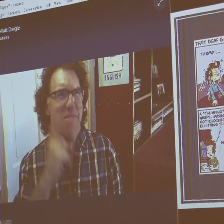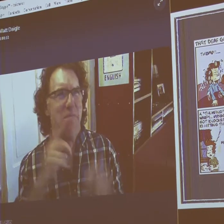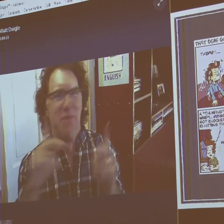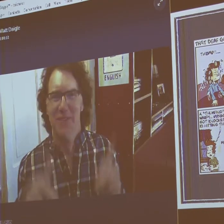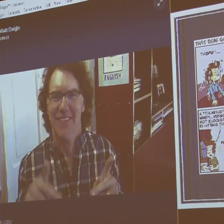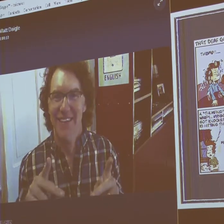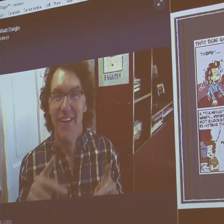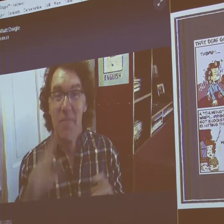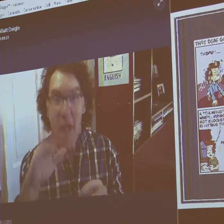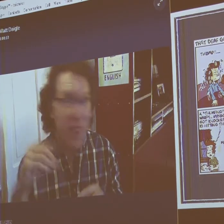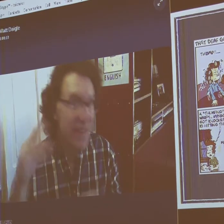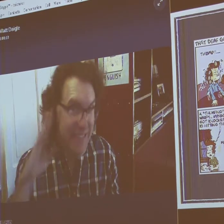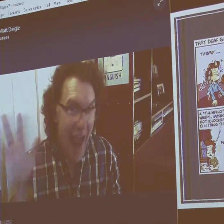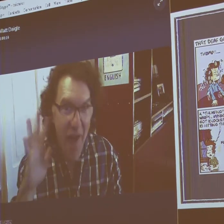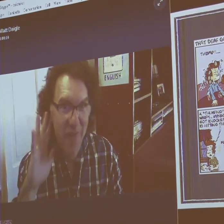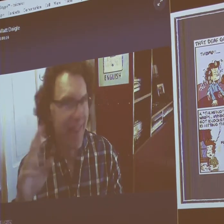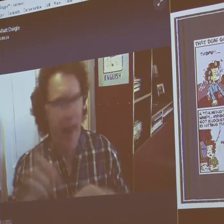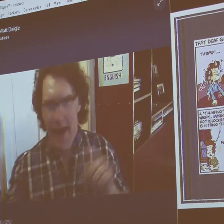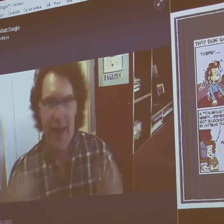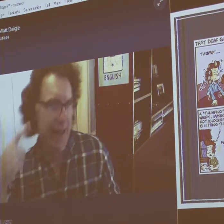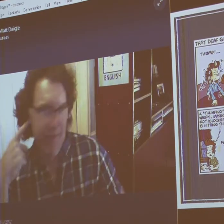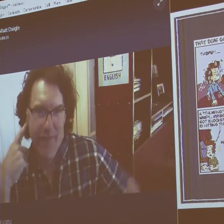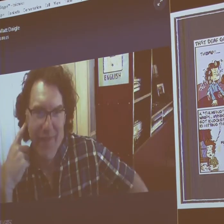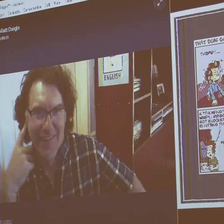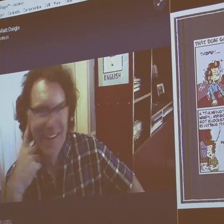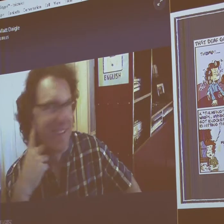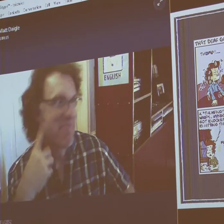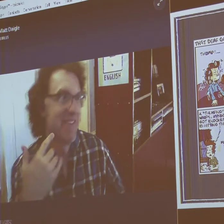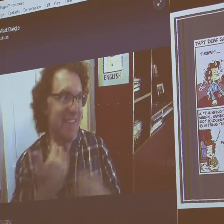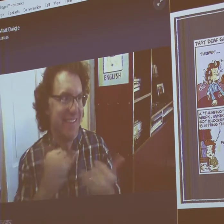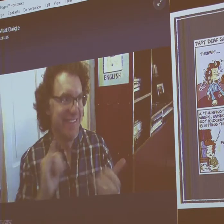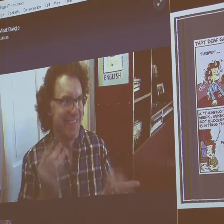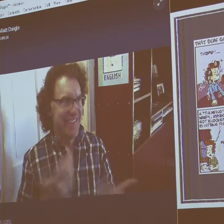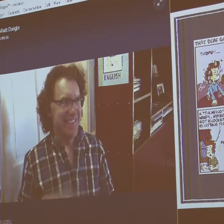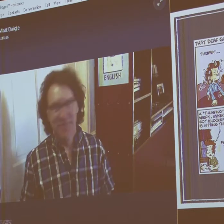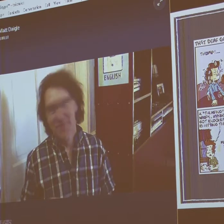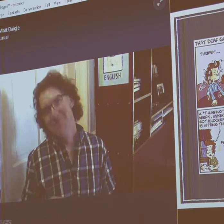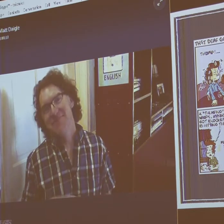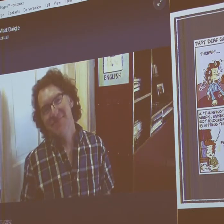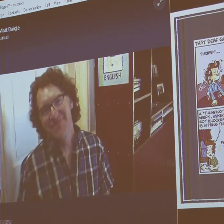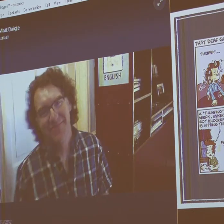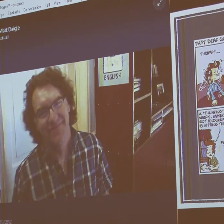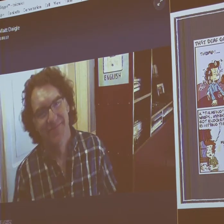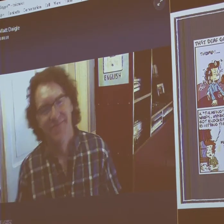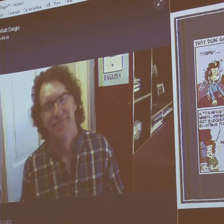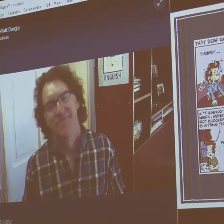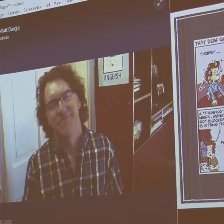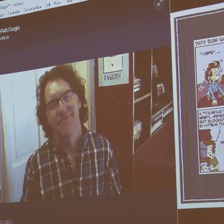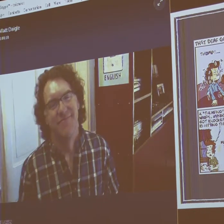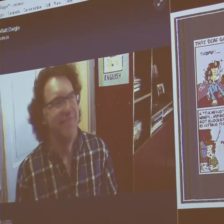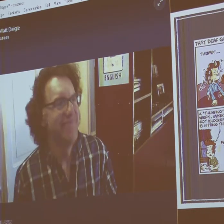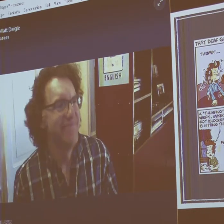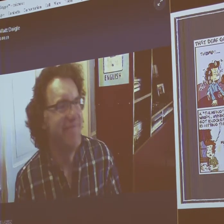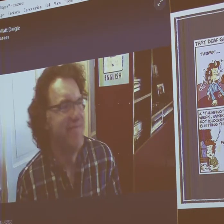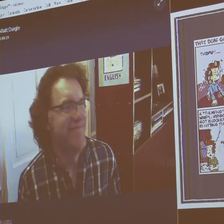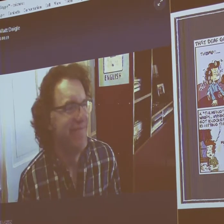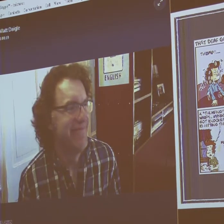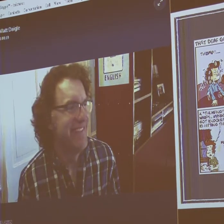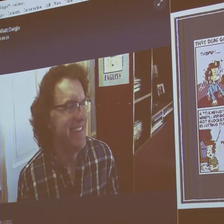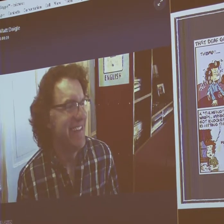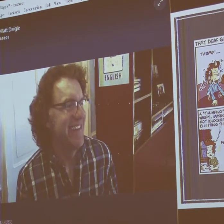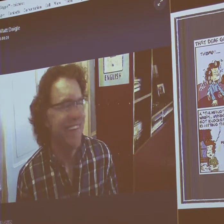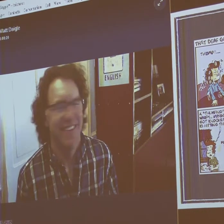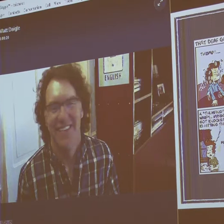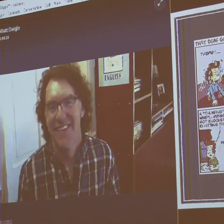the one that figured out what the sound was by the description of what Kay gave me. So she was a little bit embarrassed about